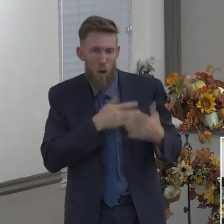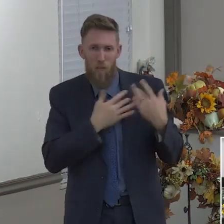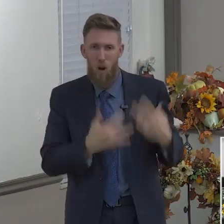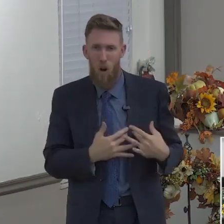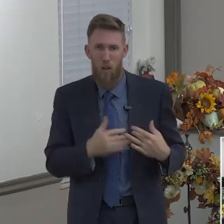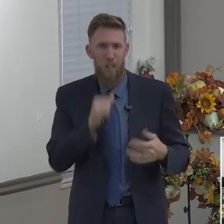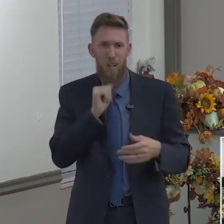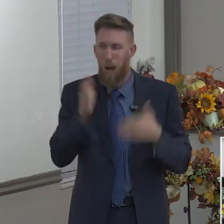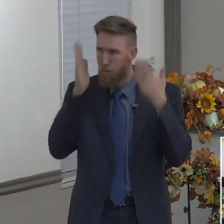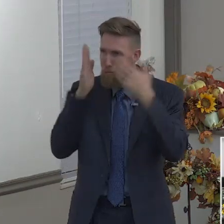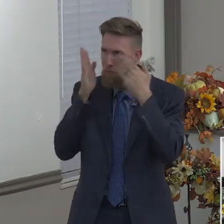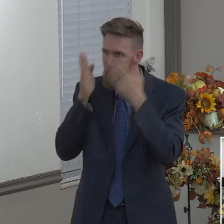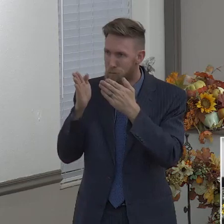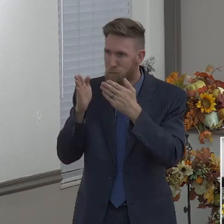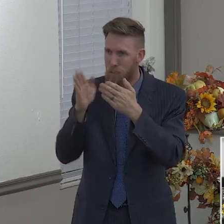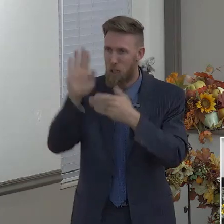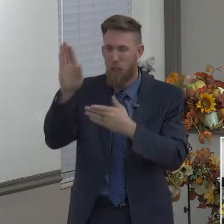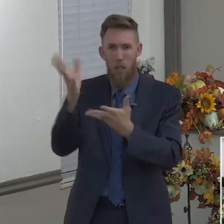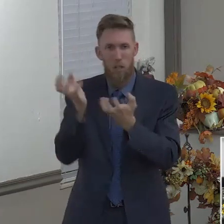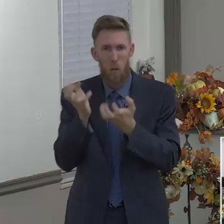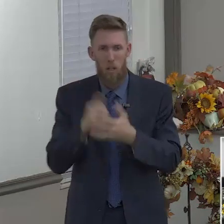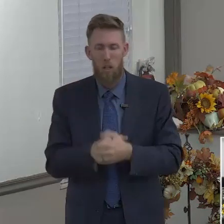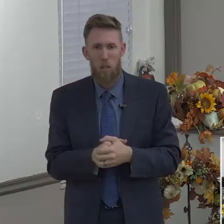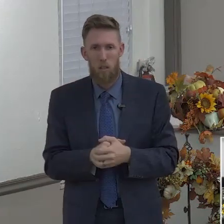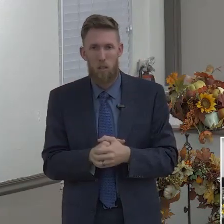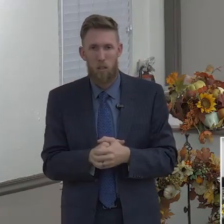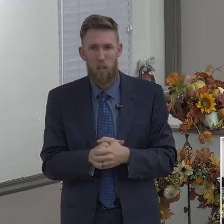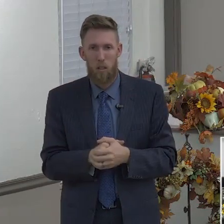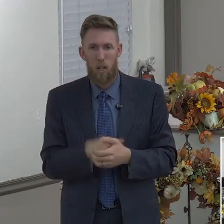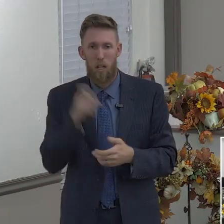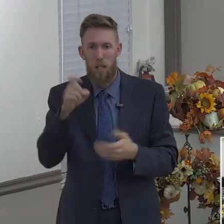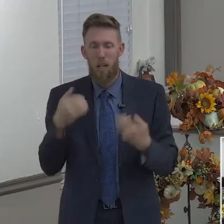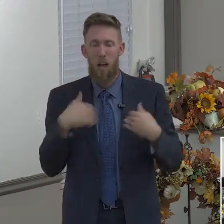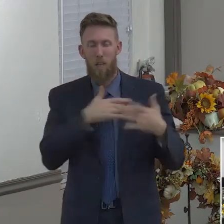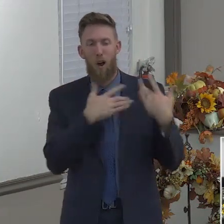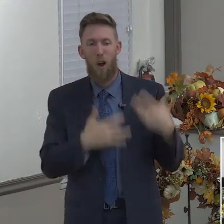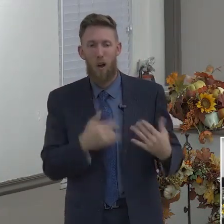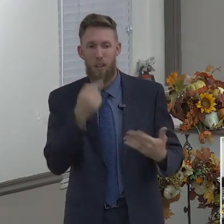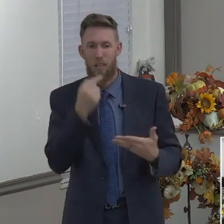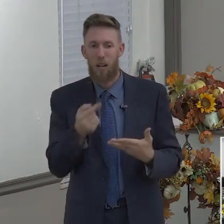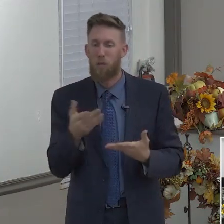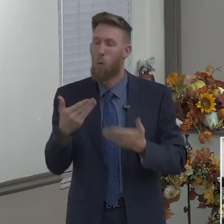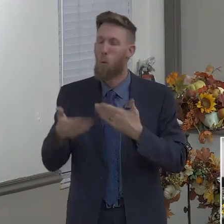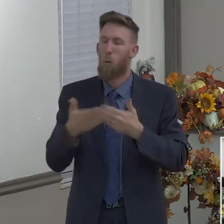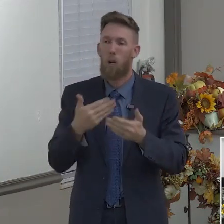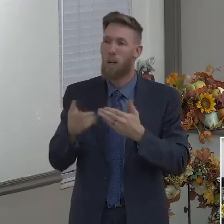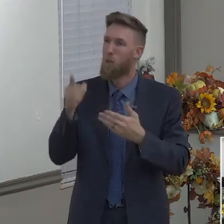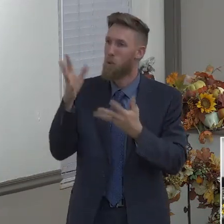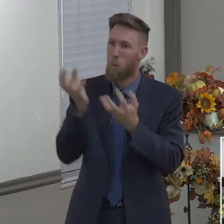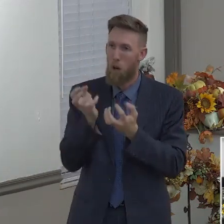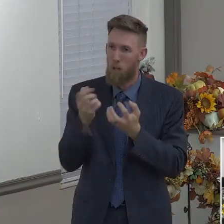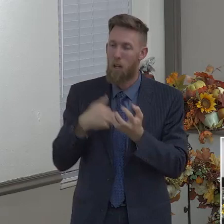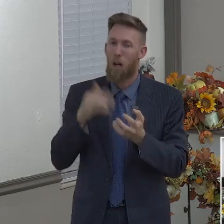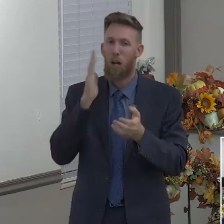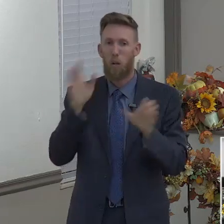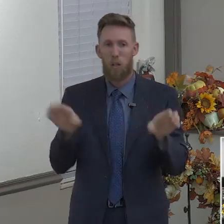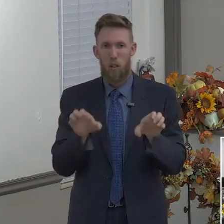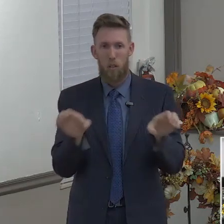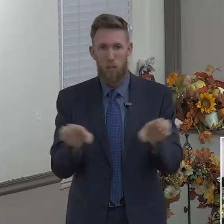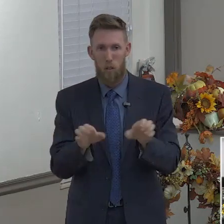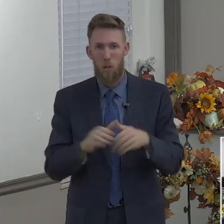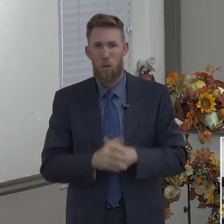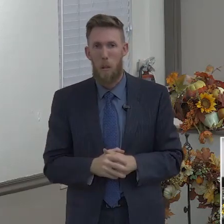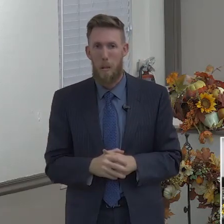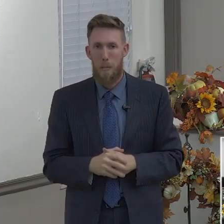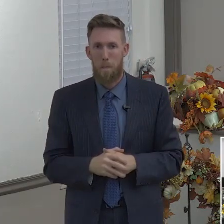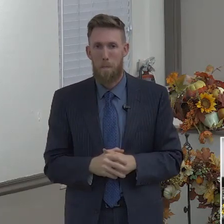God, whatever you want me to do, that's what I'm going to do. So how can we find God's will for our life? By surrendering or